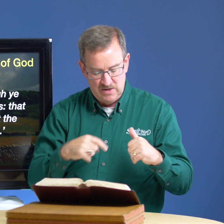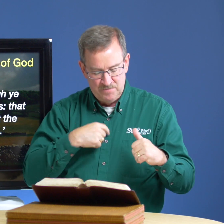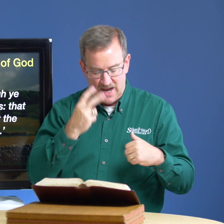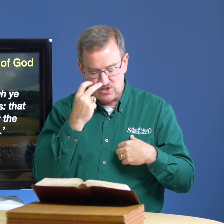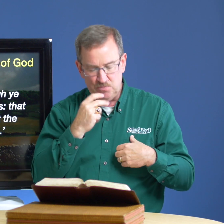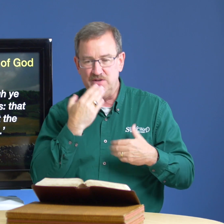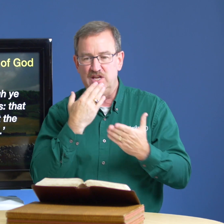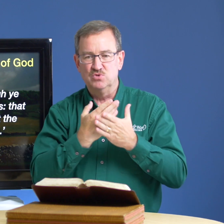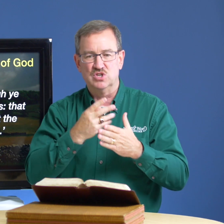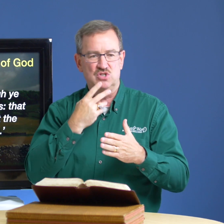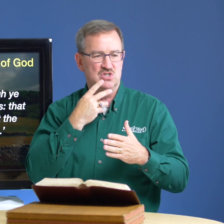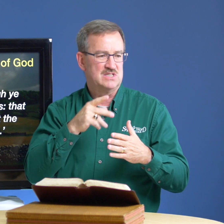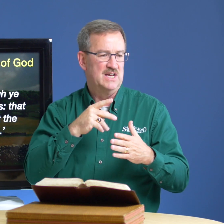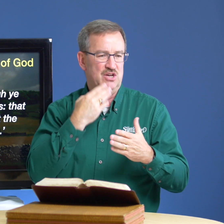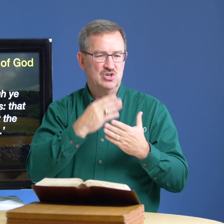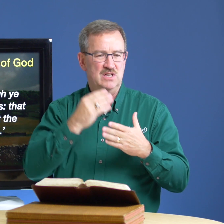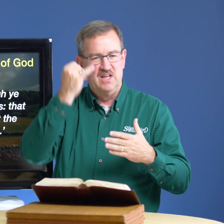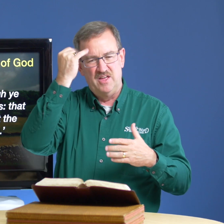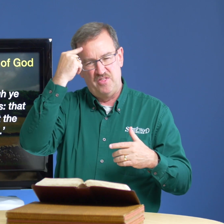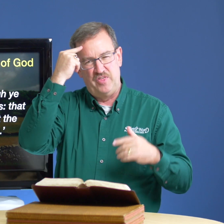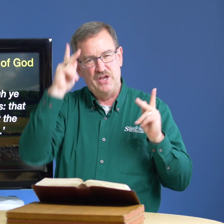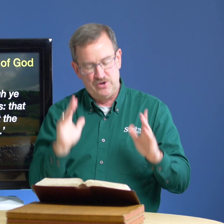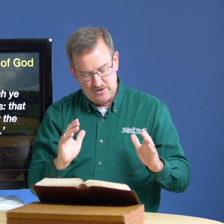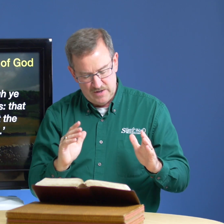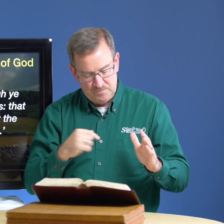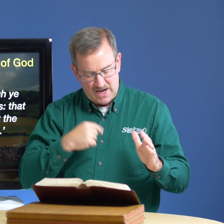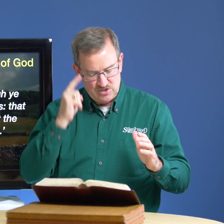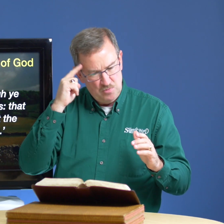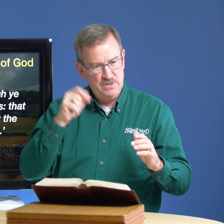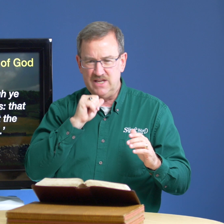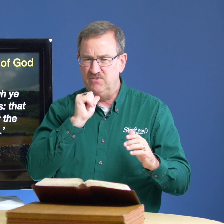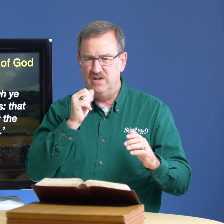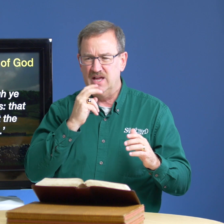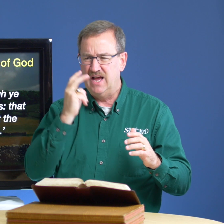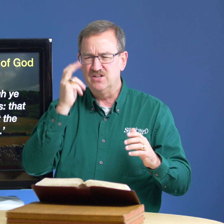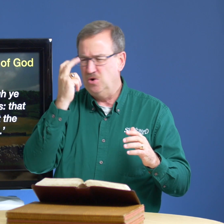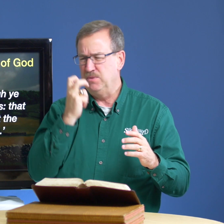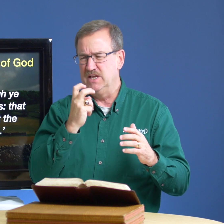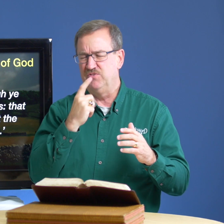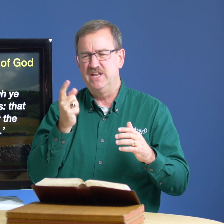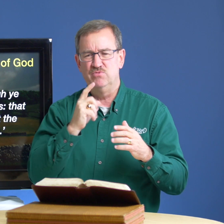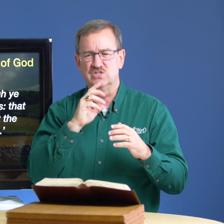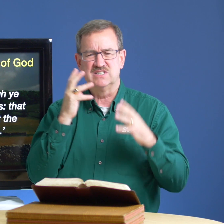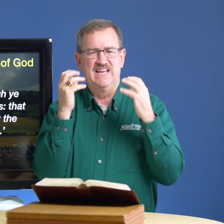i don't believe he was a just a good uh thinker i don't believe i don't believe that he was just a